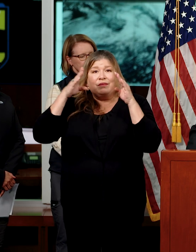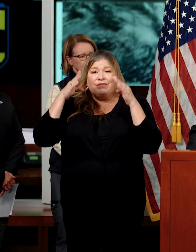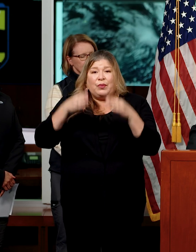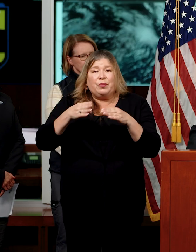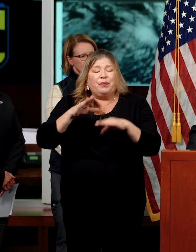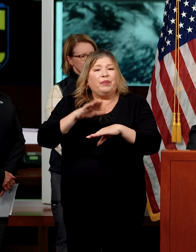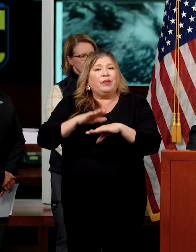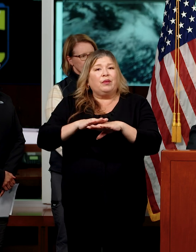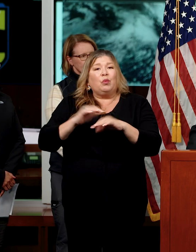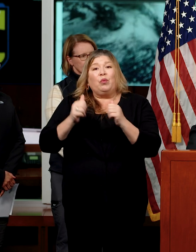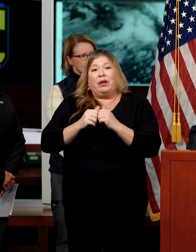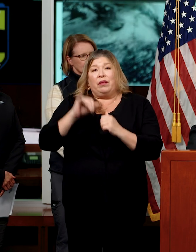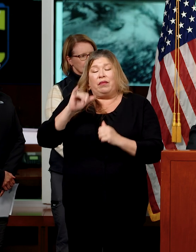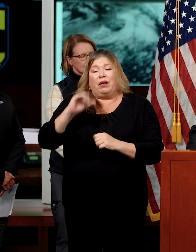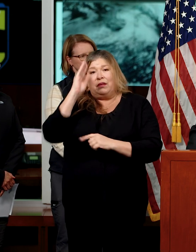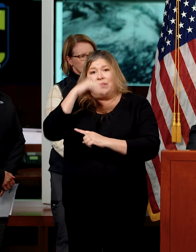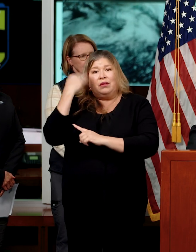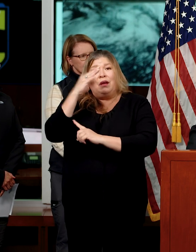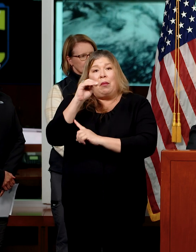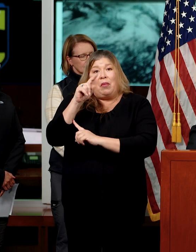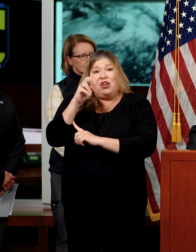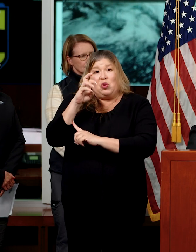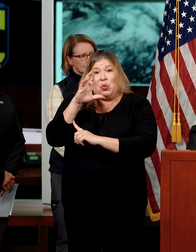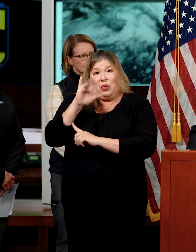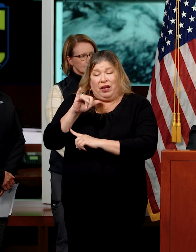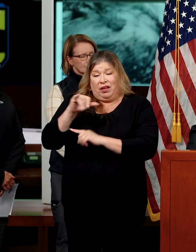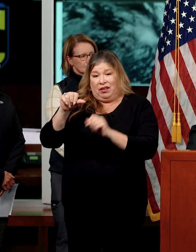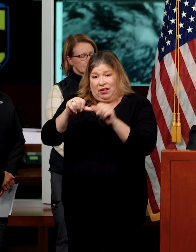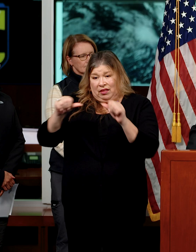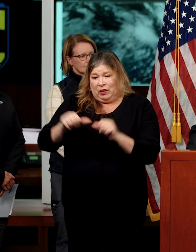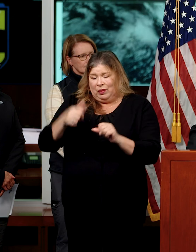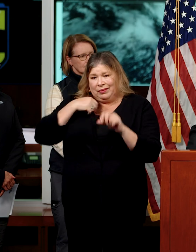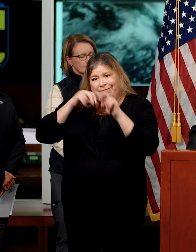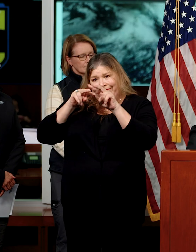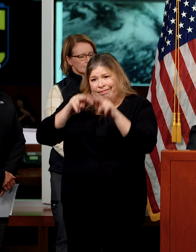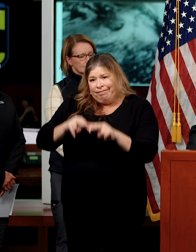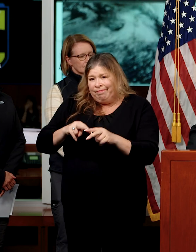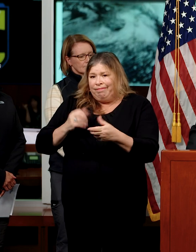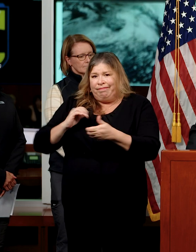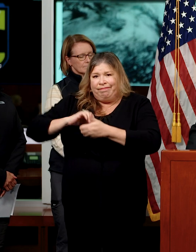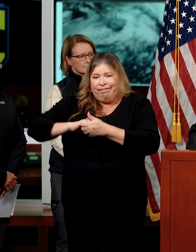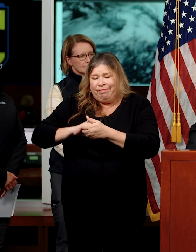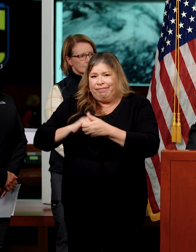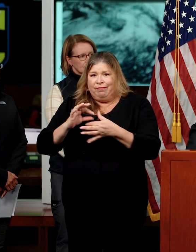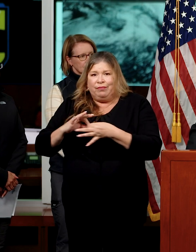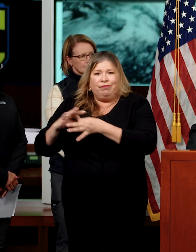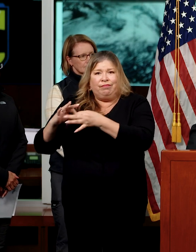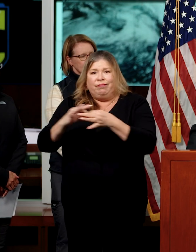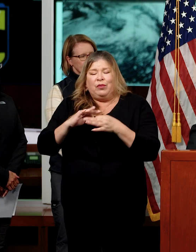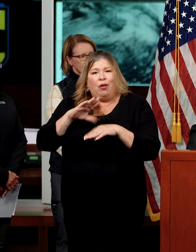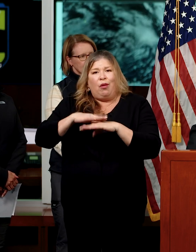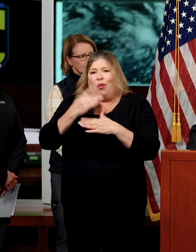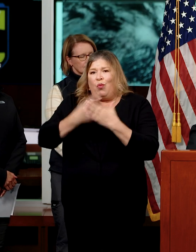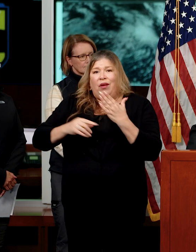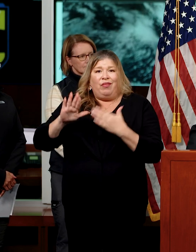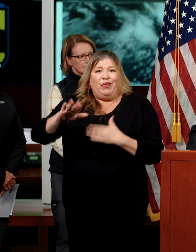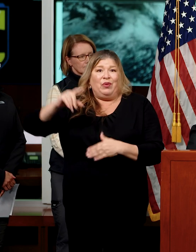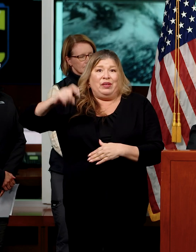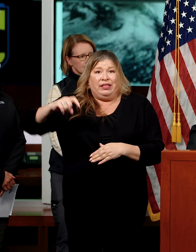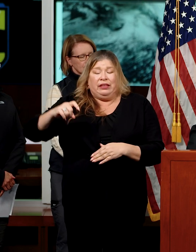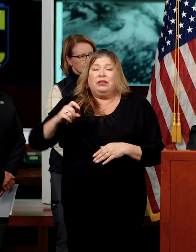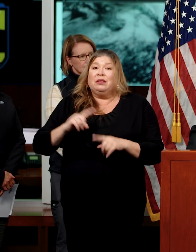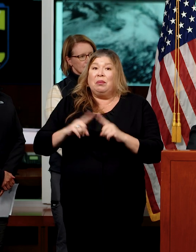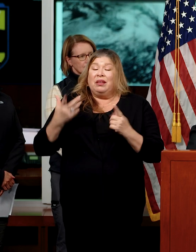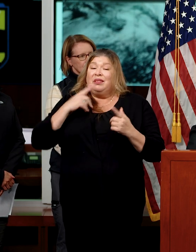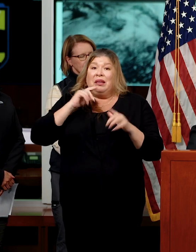with the Monterey Peninsula. We're embedded with them, working very closely, coordinating with them on whatever needs they will have. But